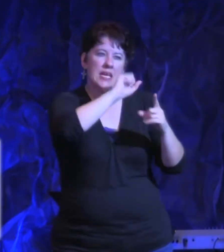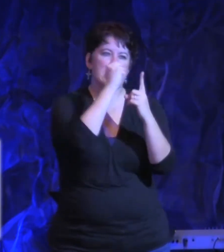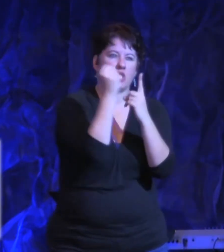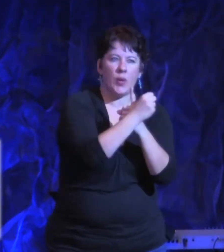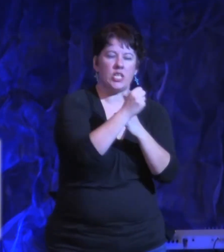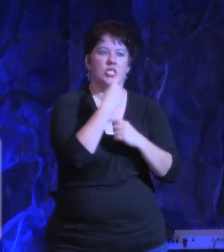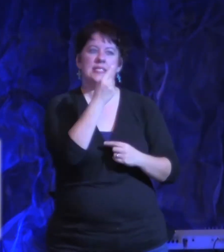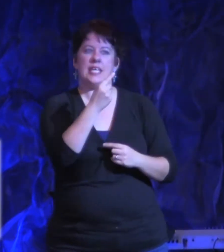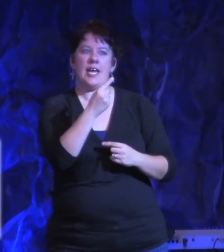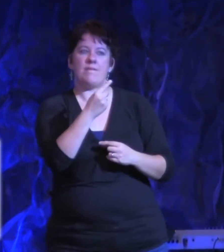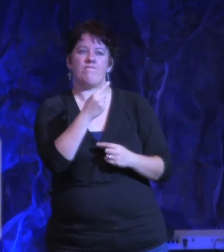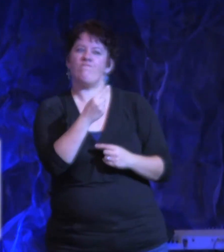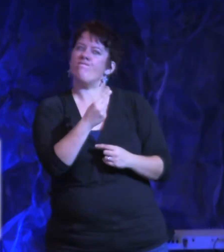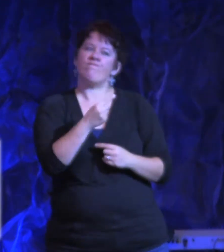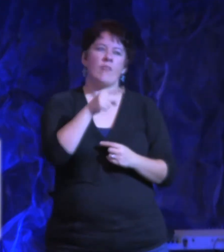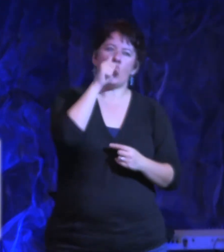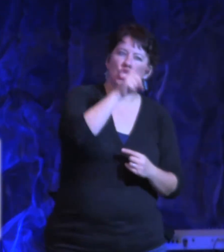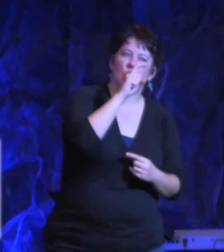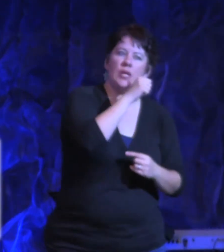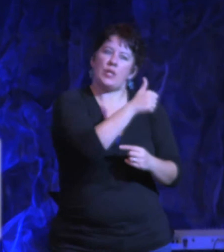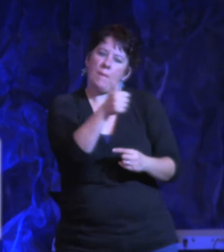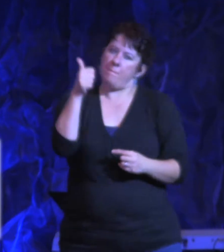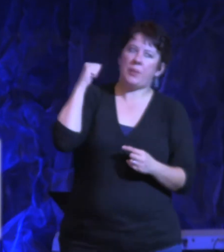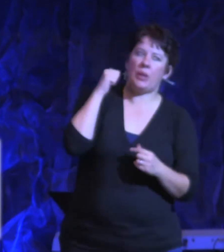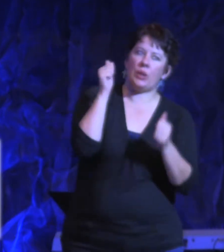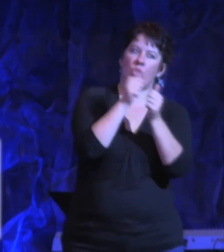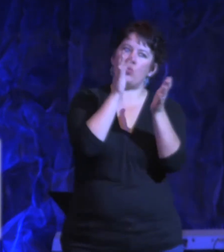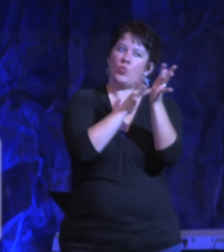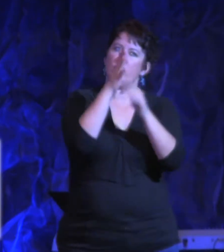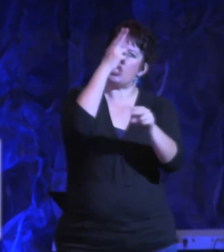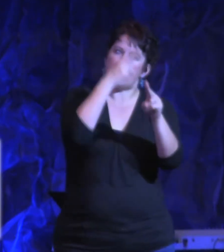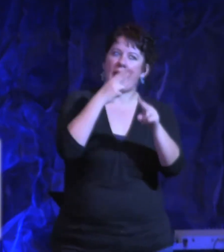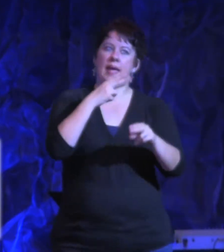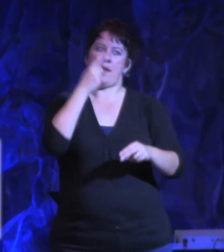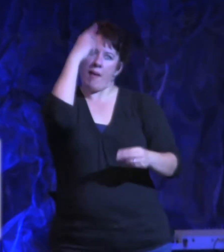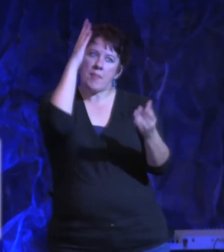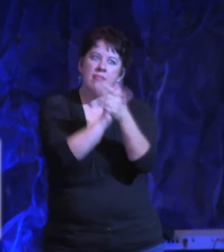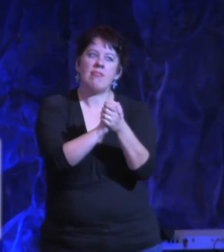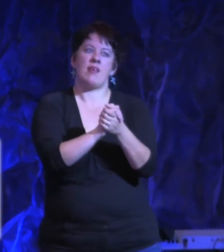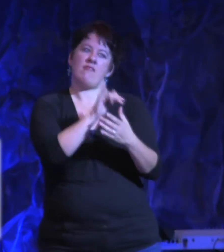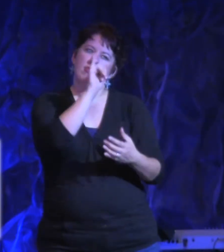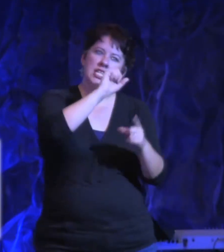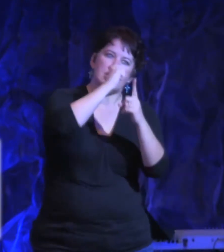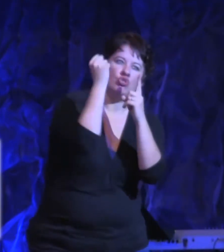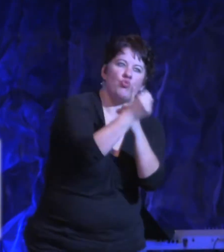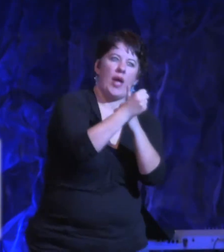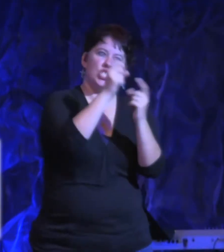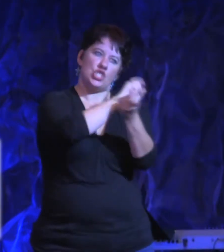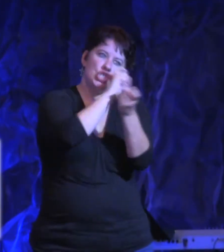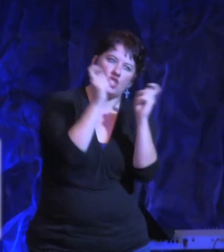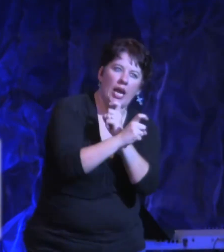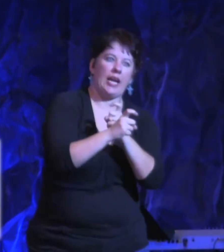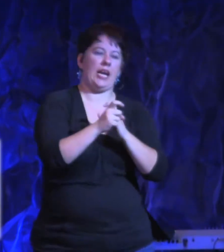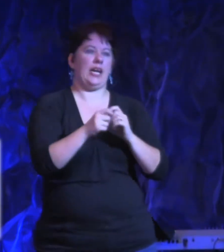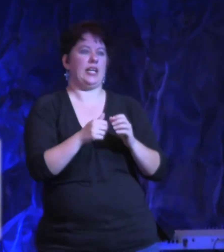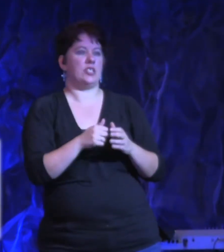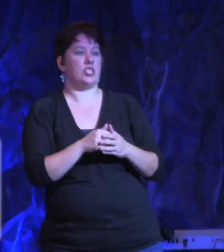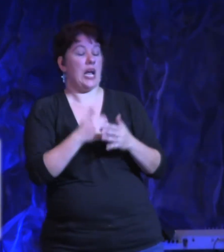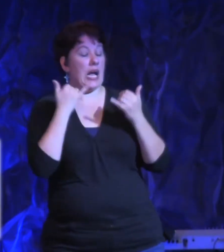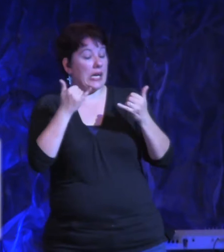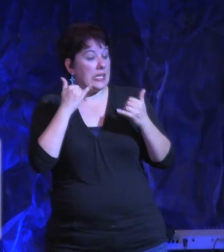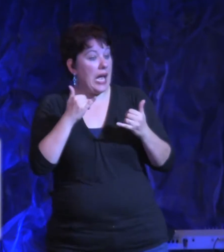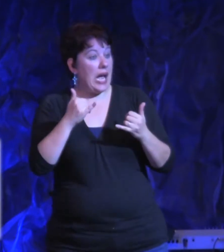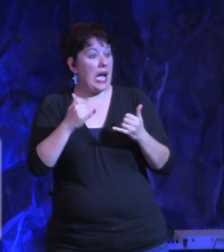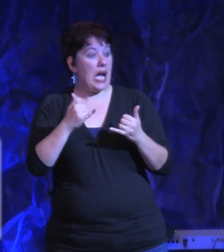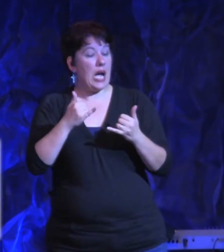name of Jesus. Get out of my way in the name of Jesus. I believe that mountain is moving in the name of Jesus. And then all of a sudden, something that was in my